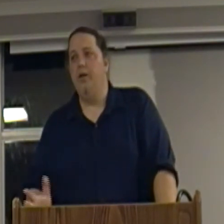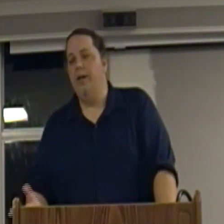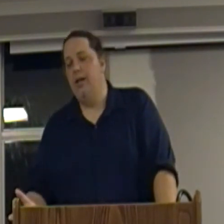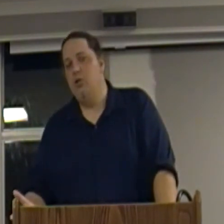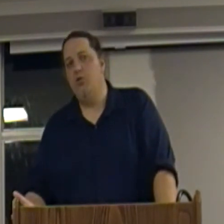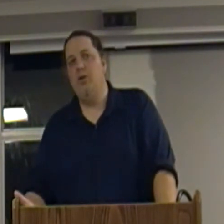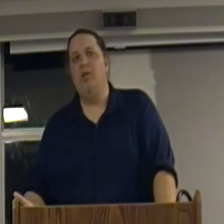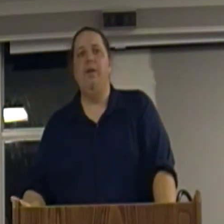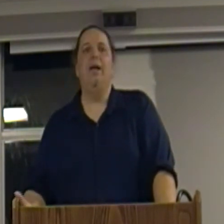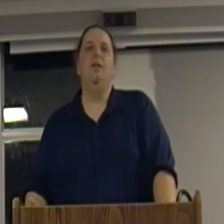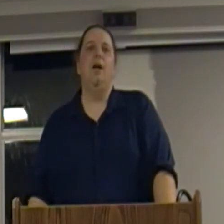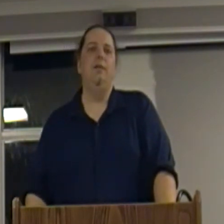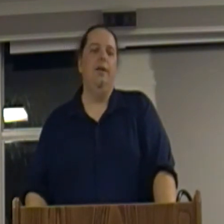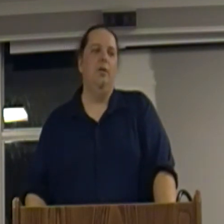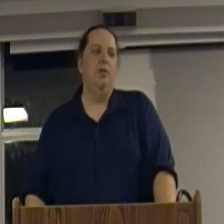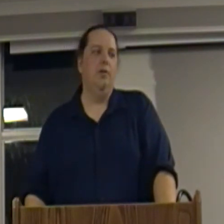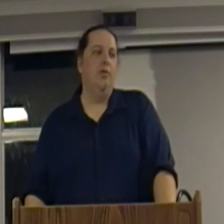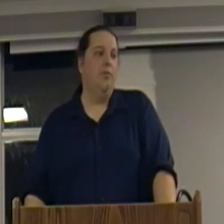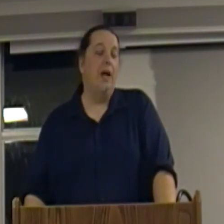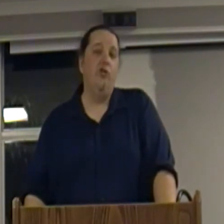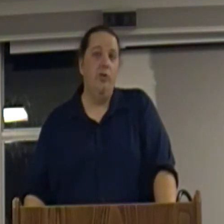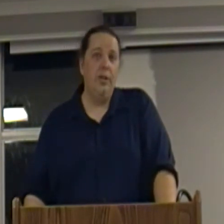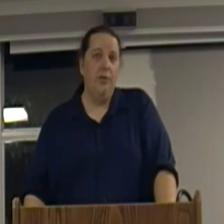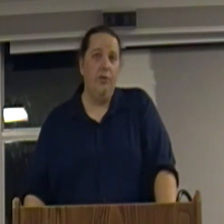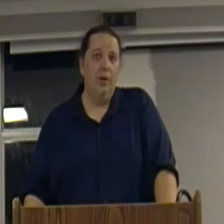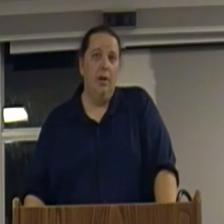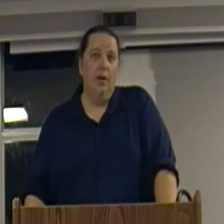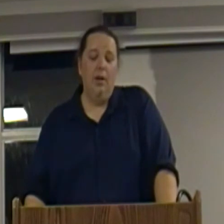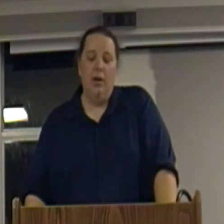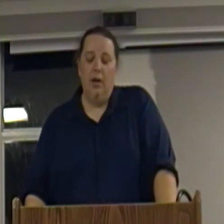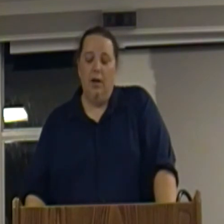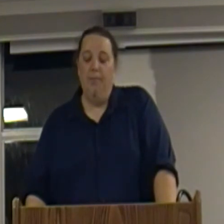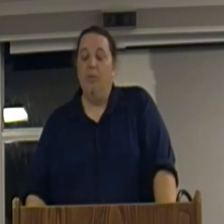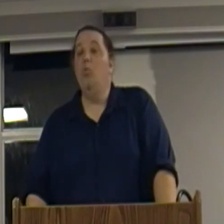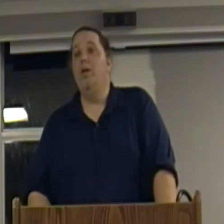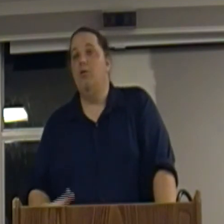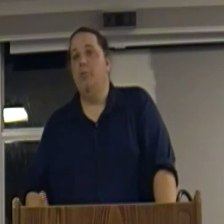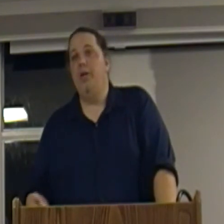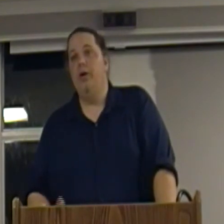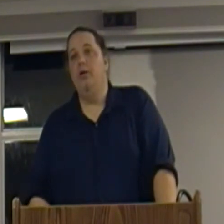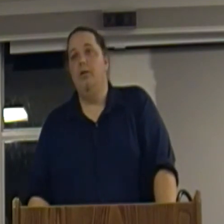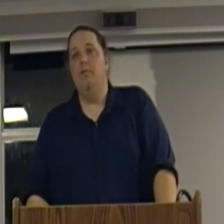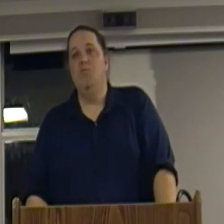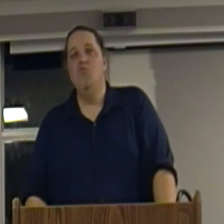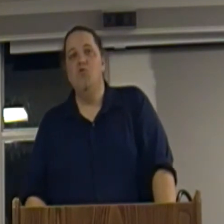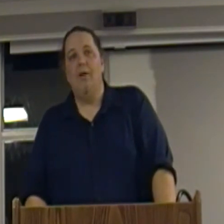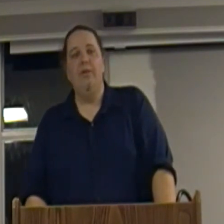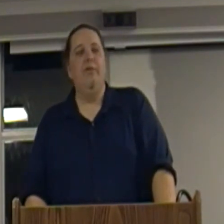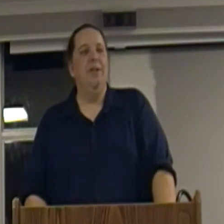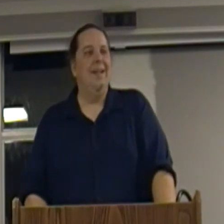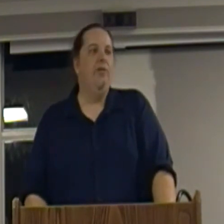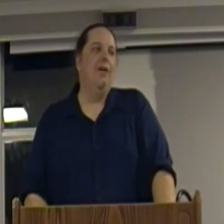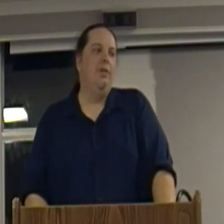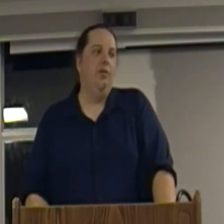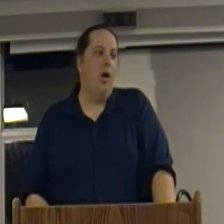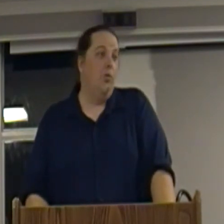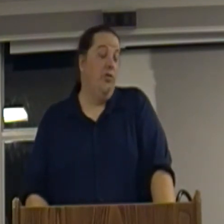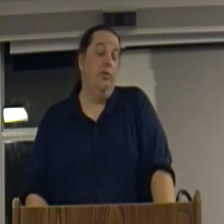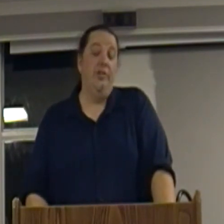deregulate industries. They began to cut, you know, to smash unions. We entered a period roughly from the late 70s on until